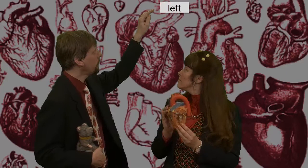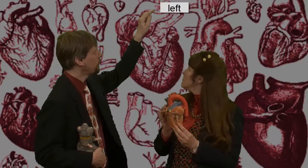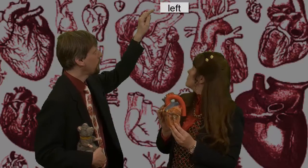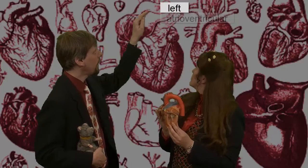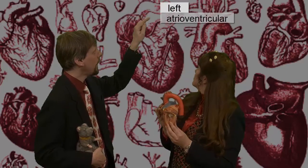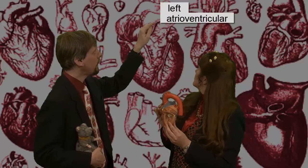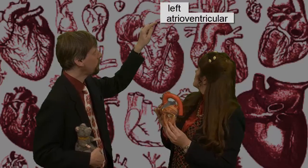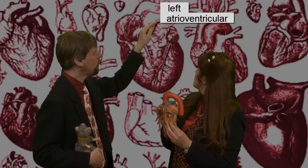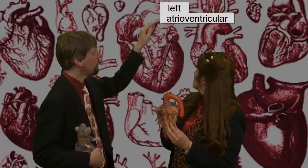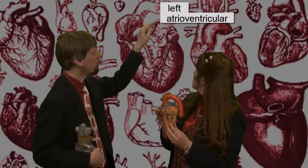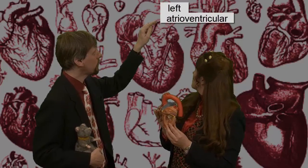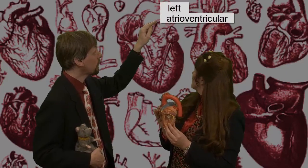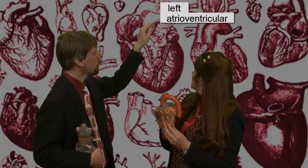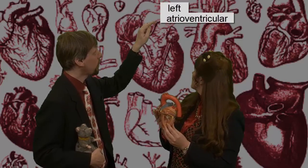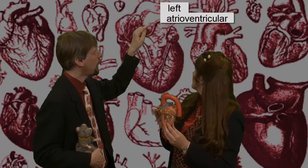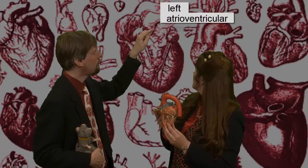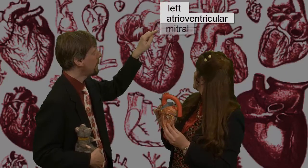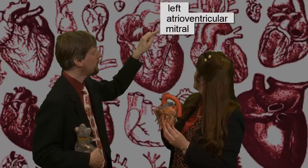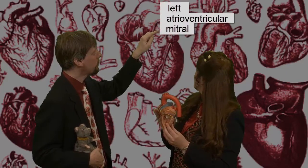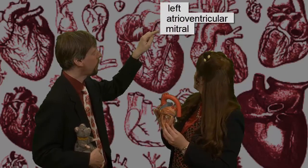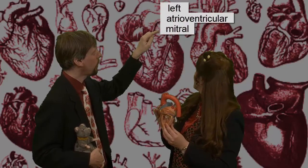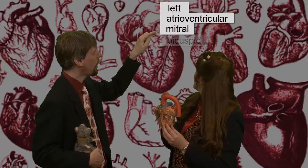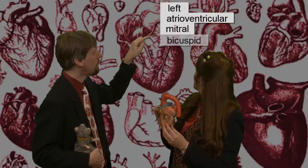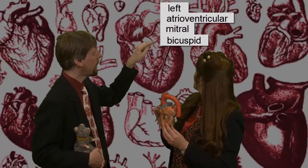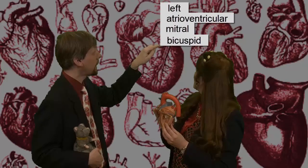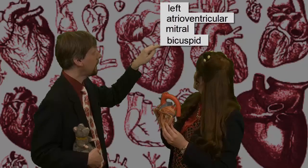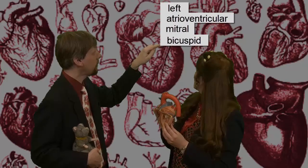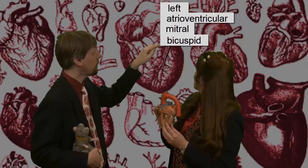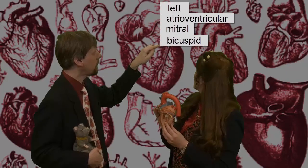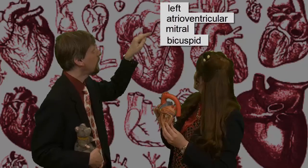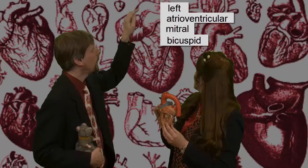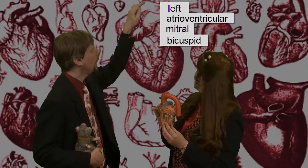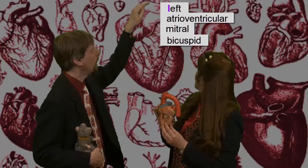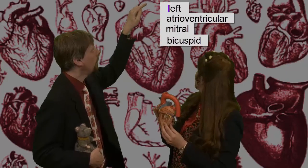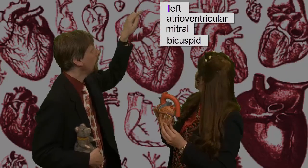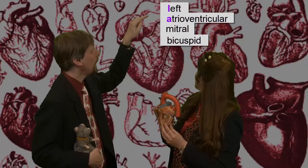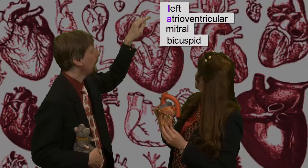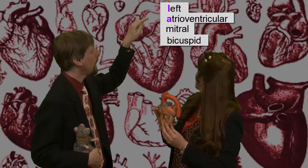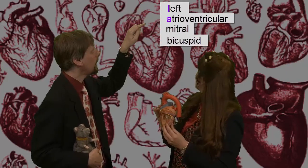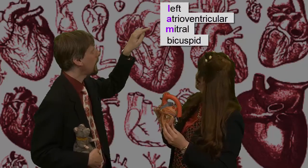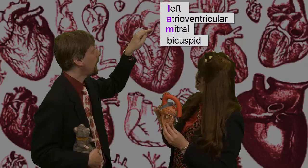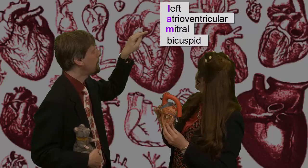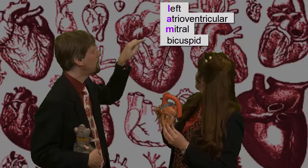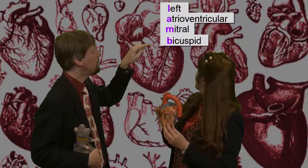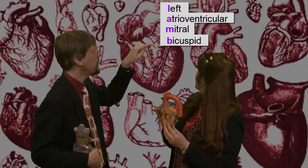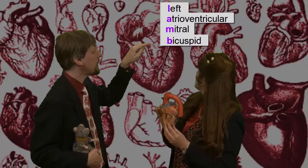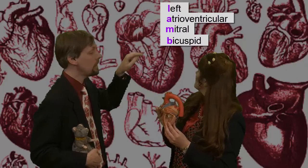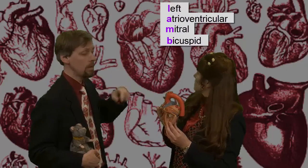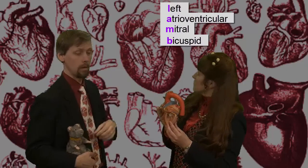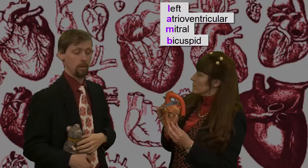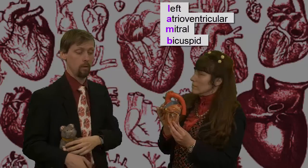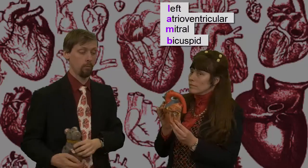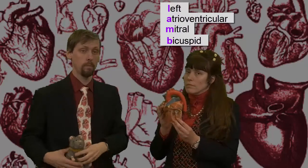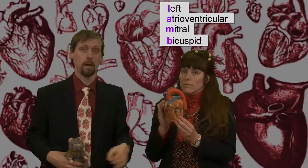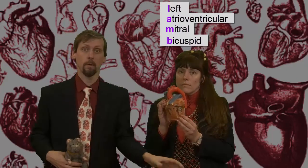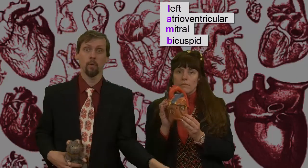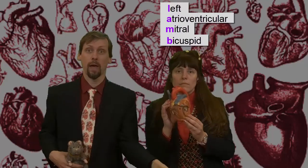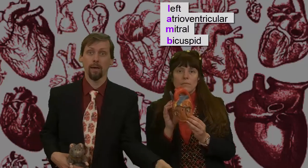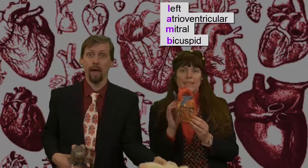atrioventricular mitral bicuspid, L-A-M-B, you'll remember you have a